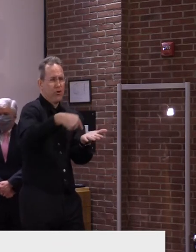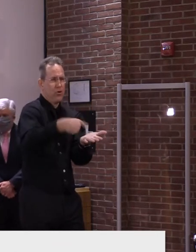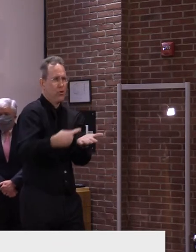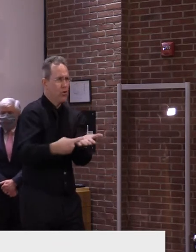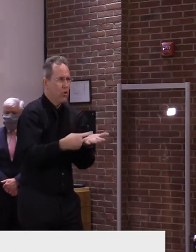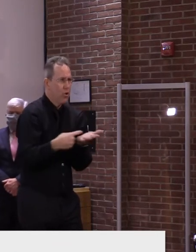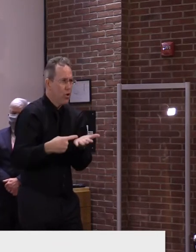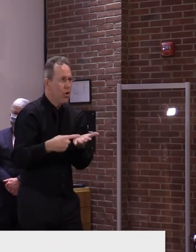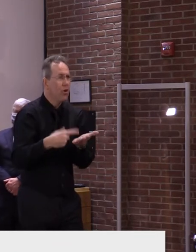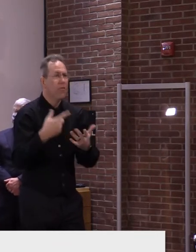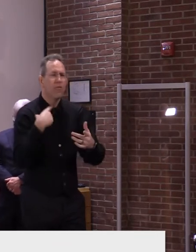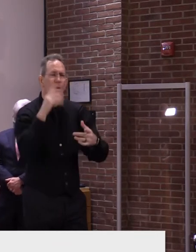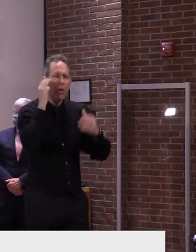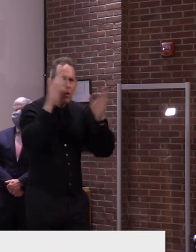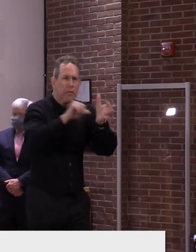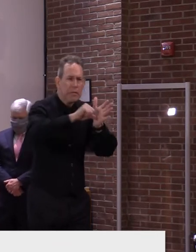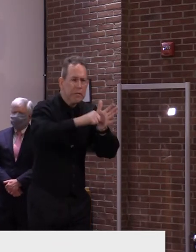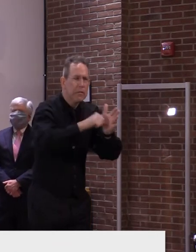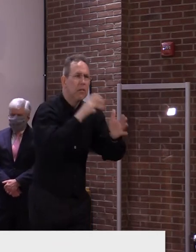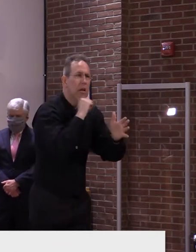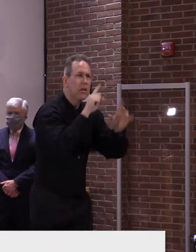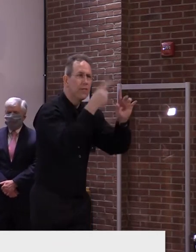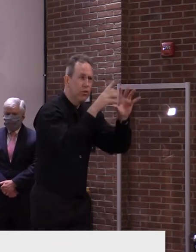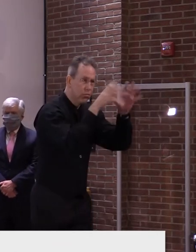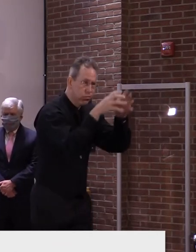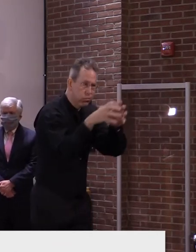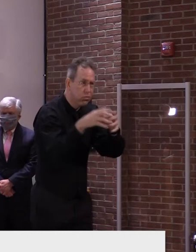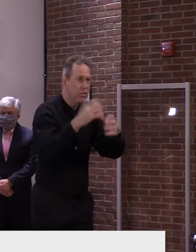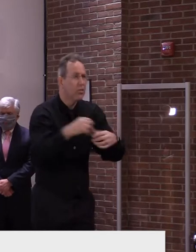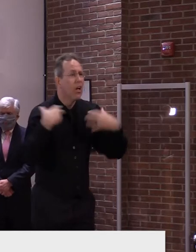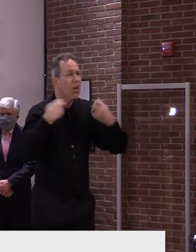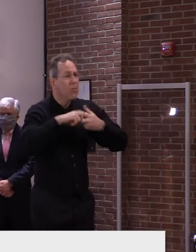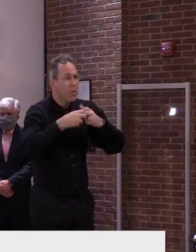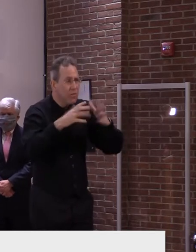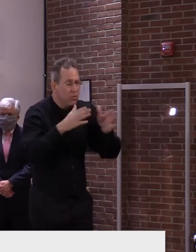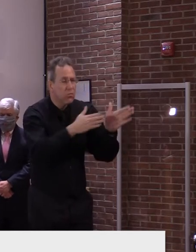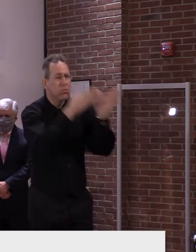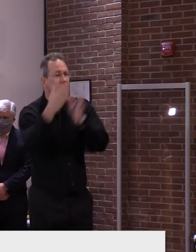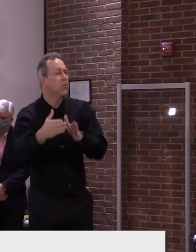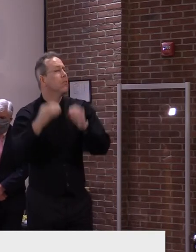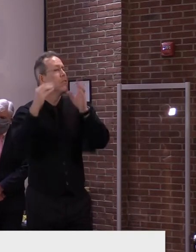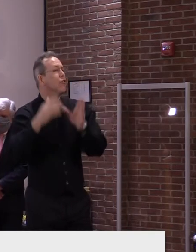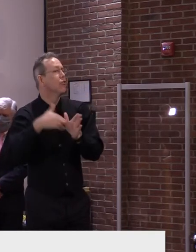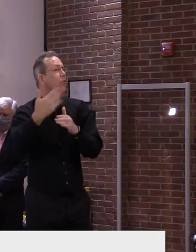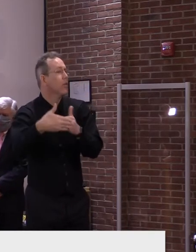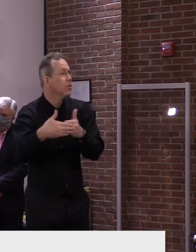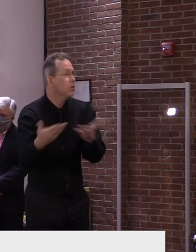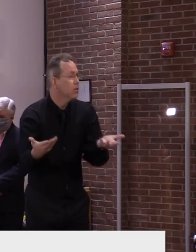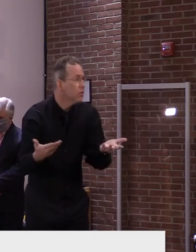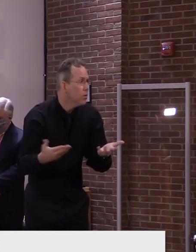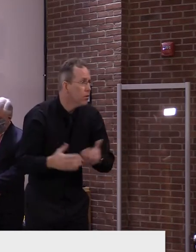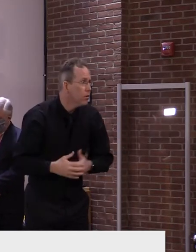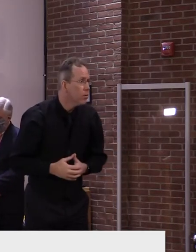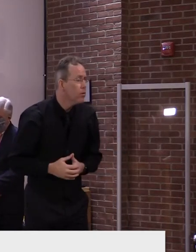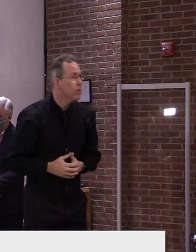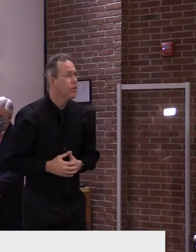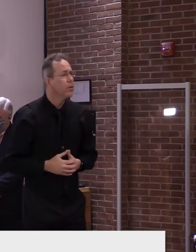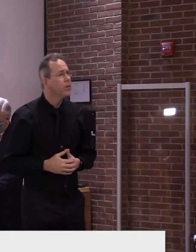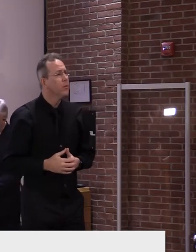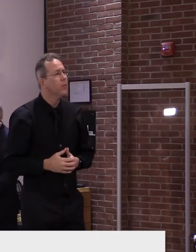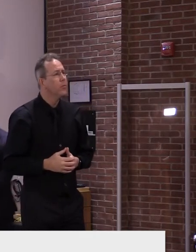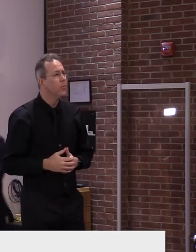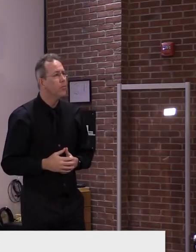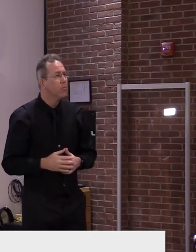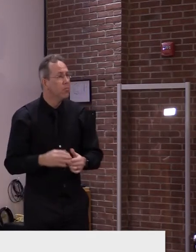make towards getting to an agreed upon goal. but I'll let Secretary French, uh, speak for himself. I haven't heard a date.